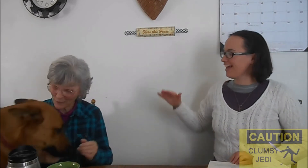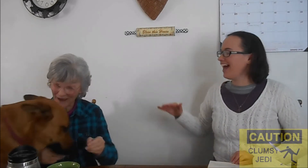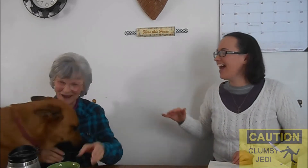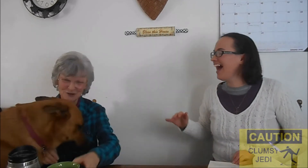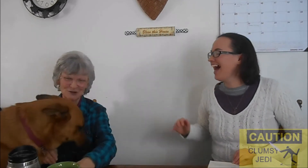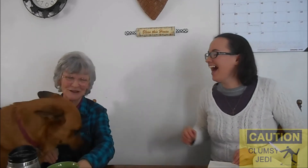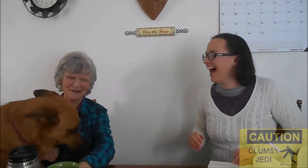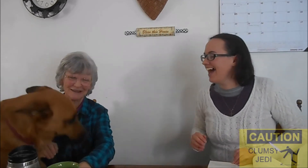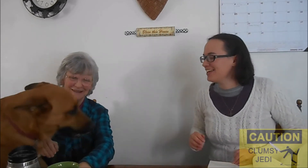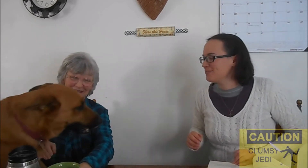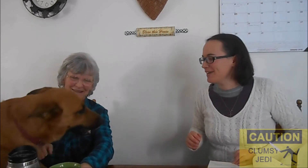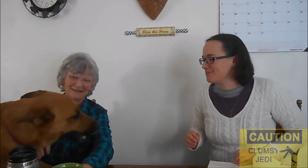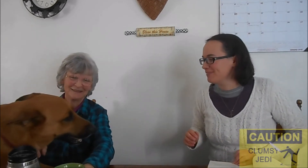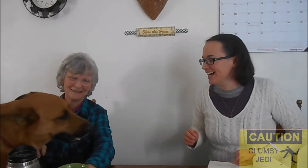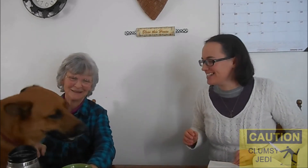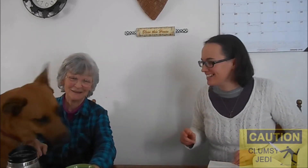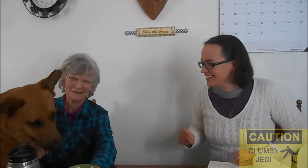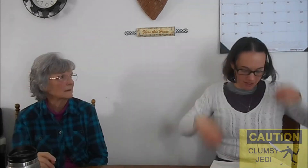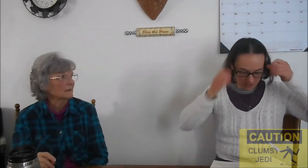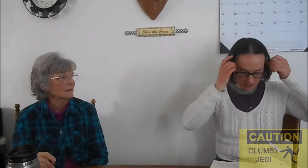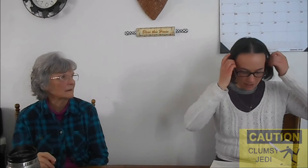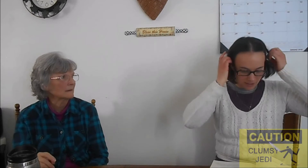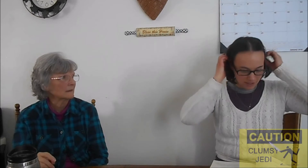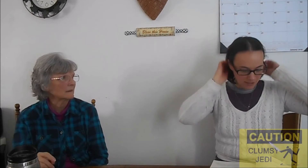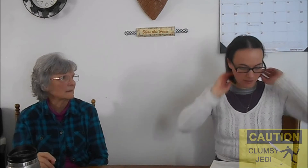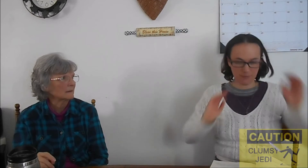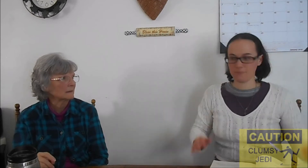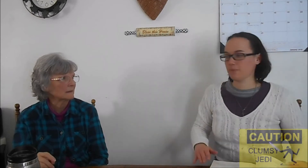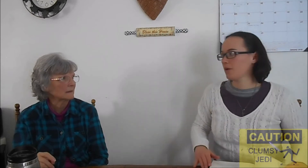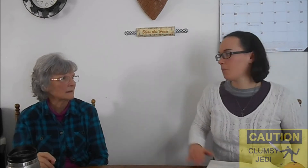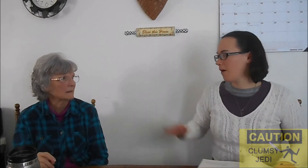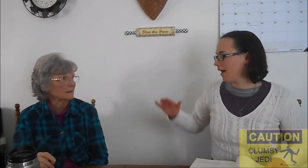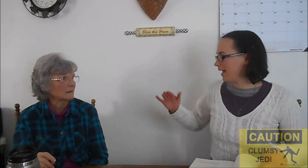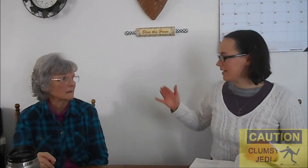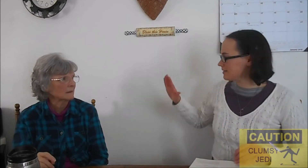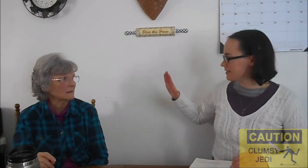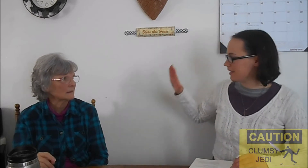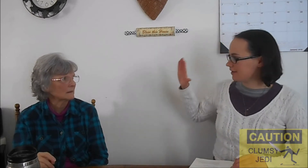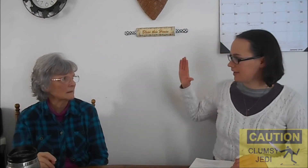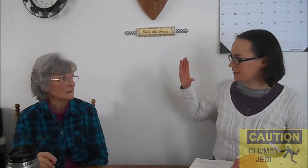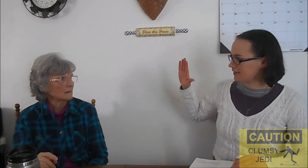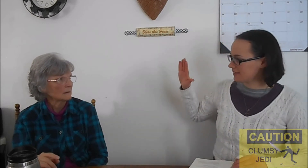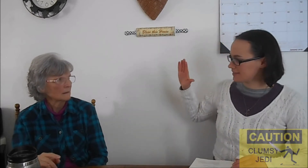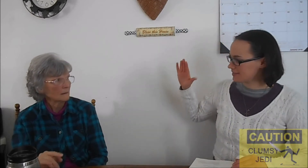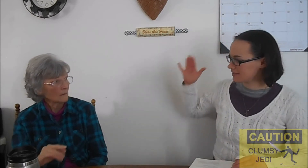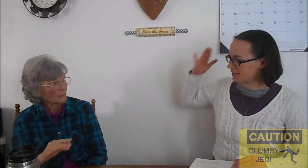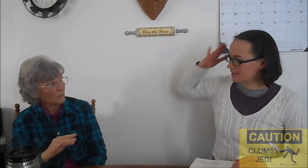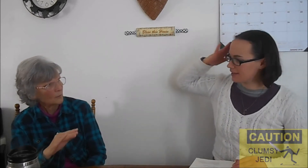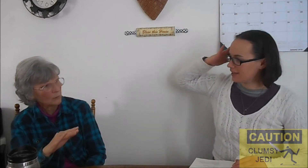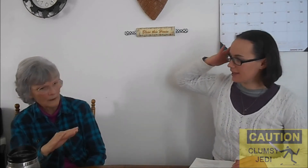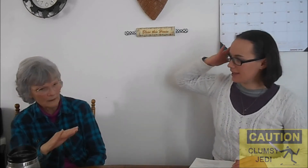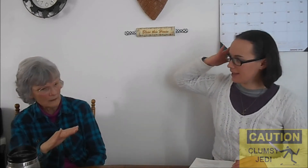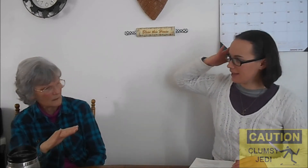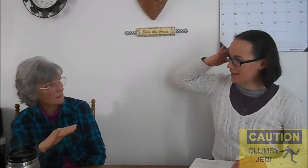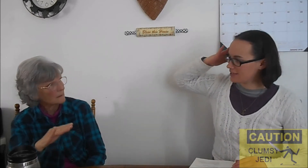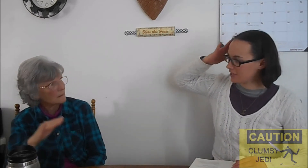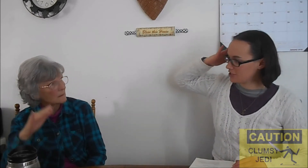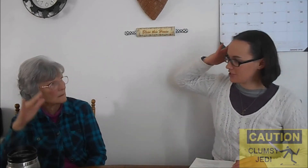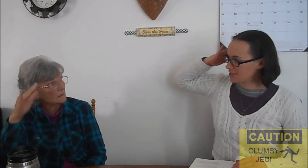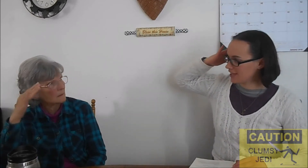yeah! I got it! You think what? Uh... Y is you take your hand like this... And touch the